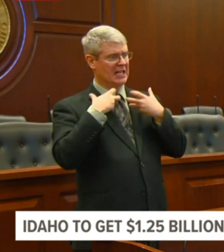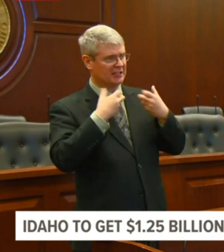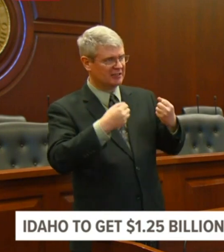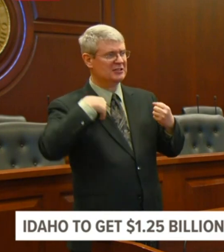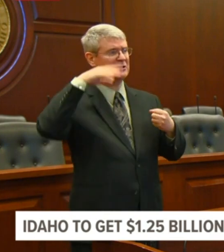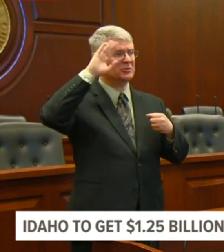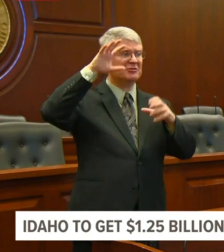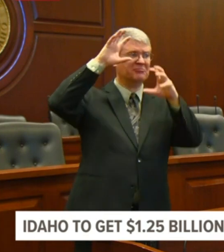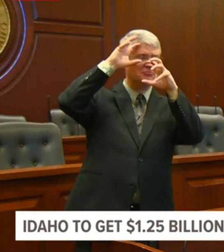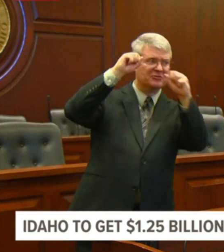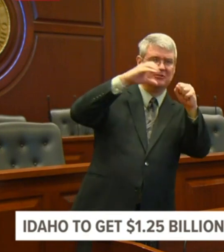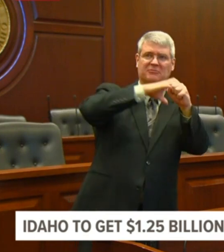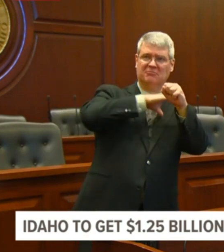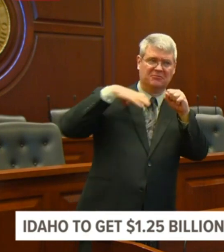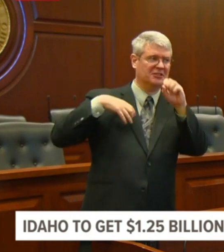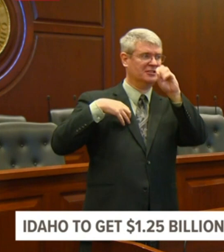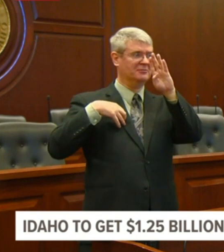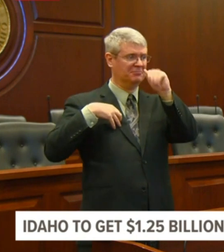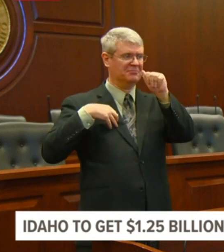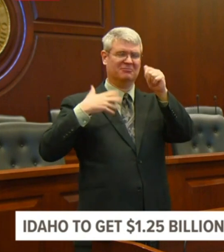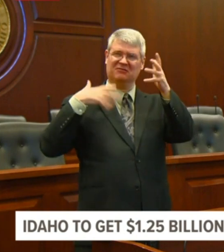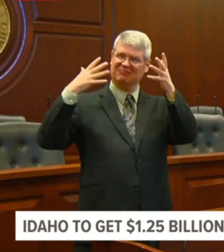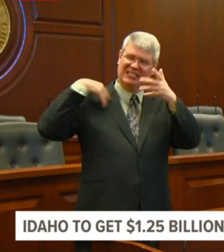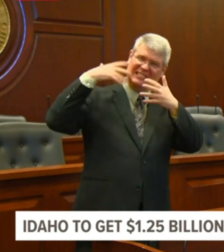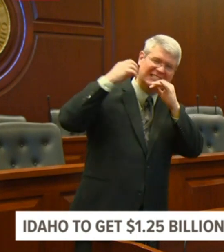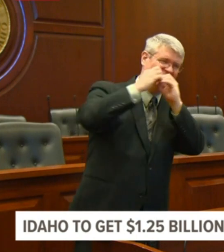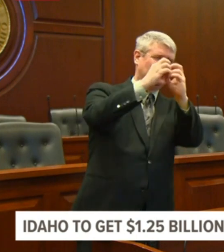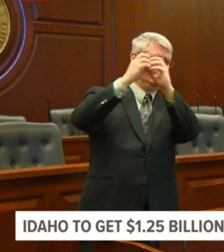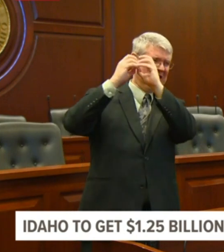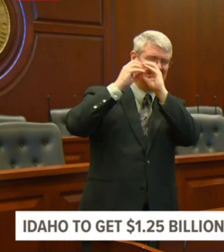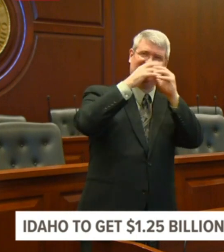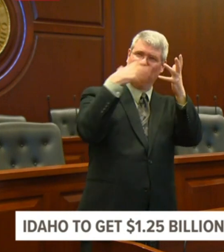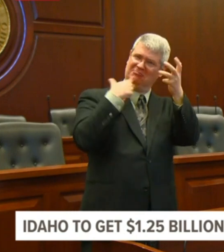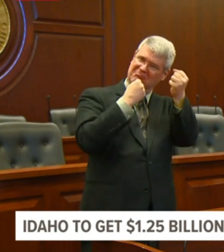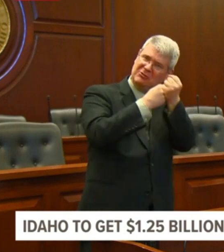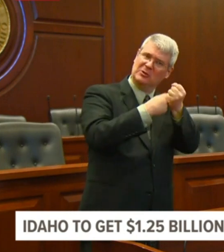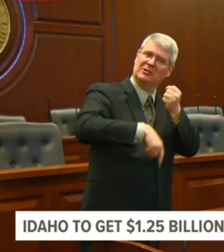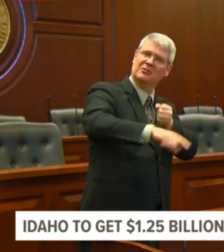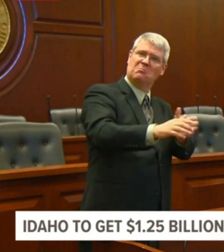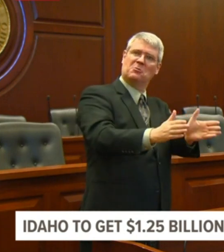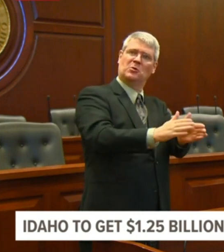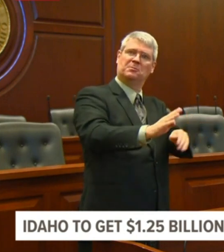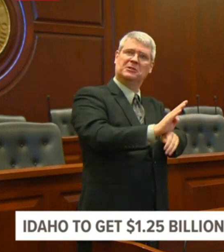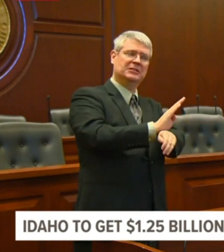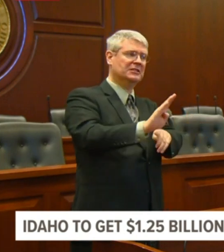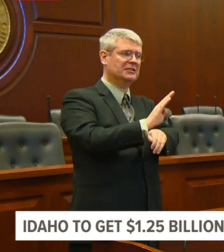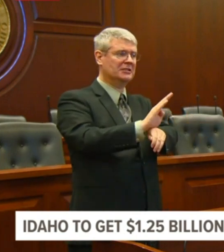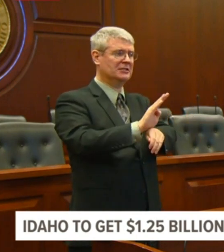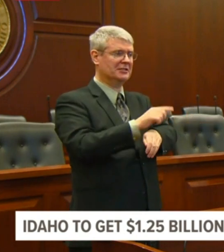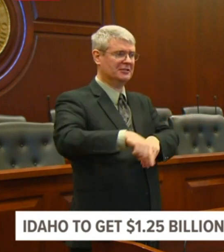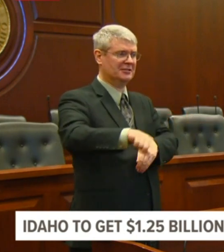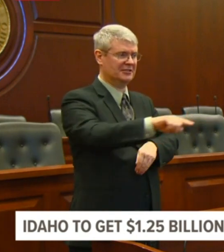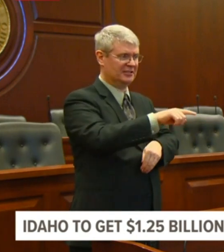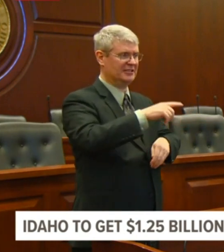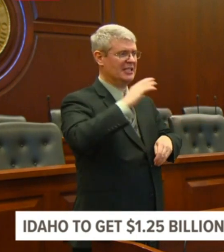And I have confidence that as we go through this crisis, we will come out stronger. Thank you. Thanks, Chair.